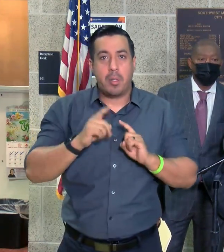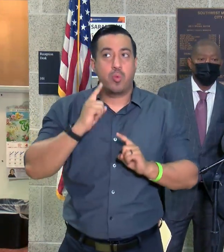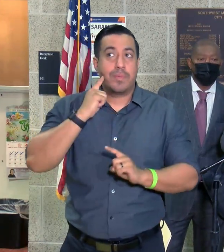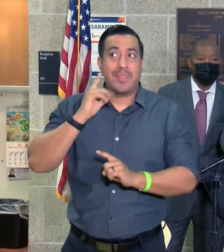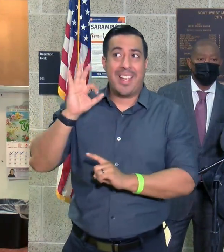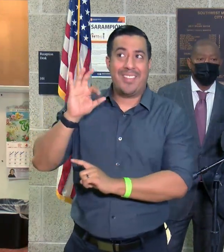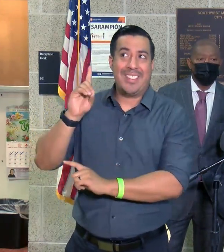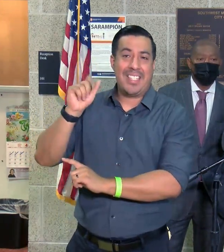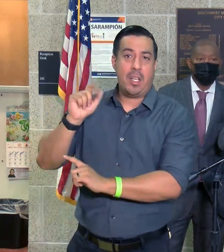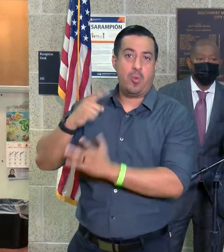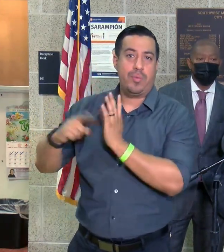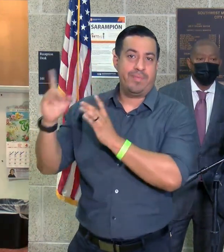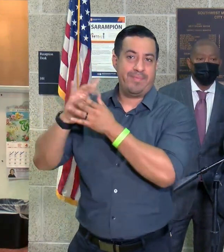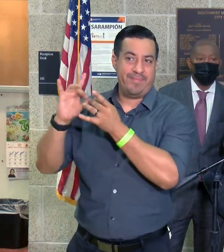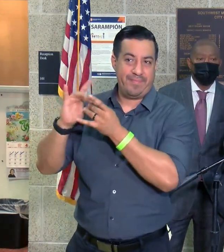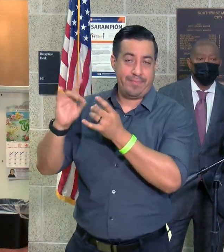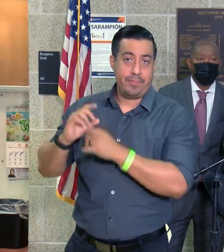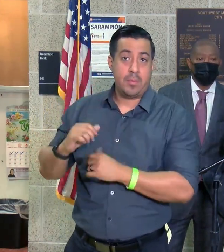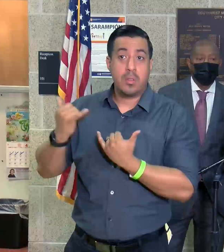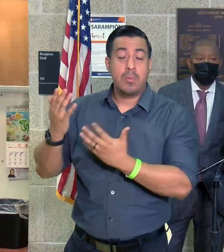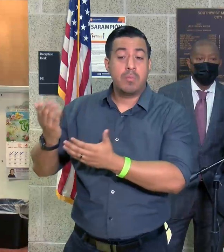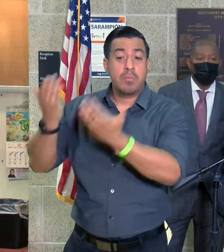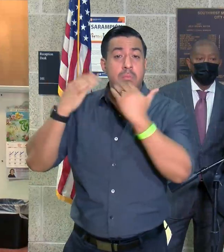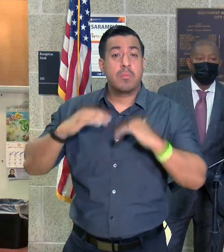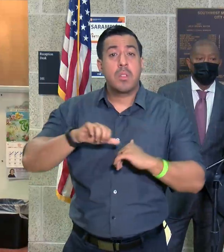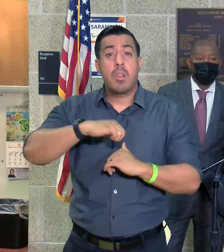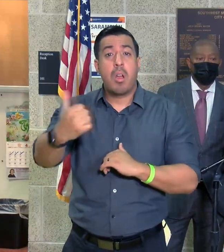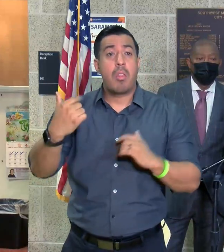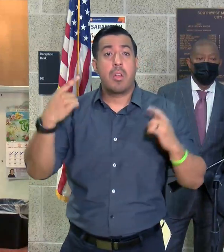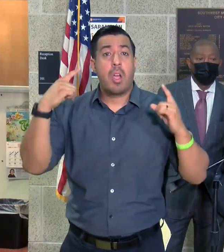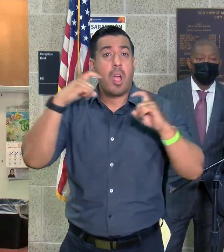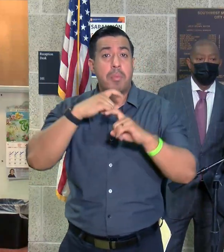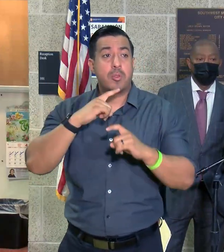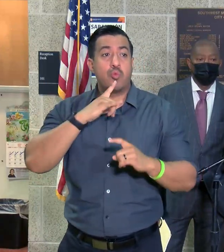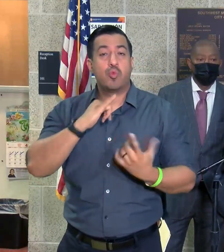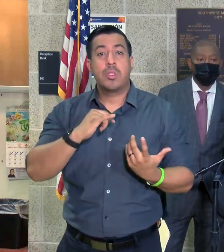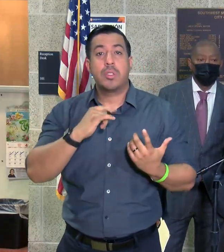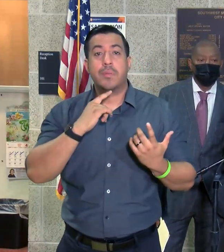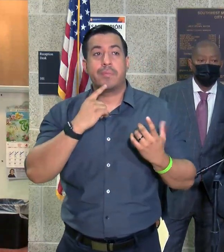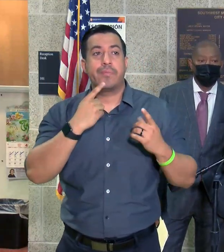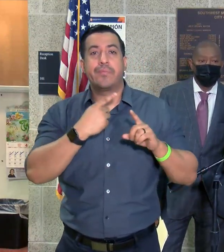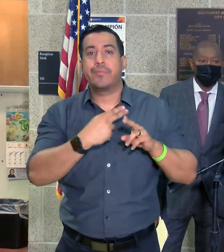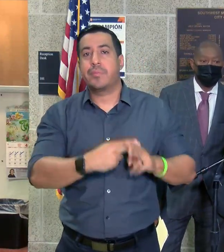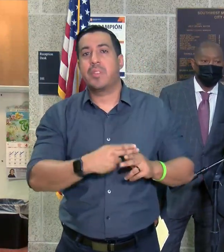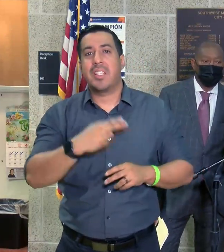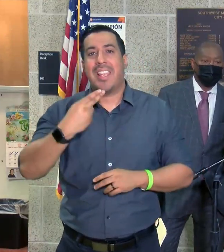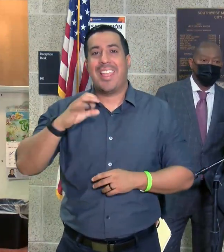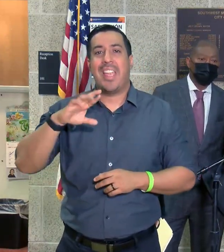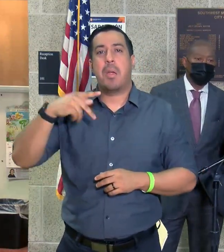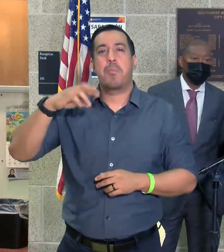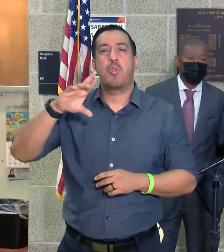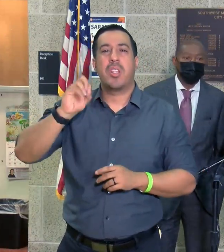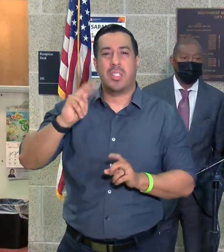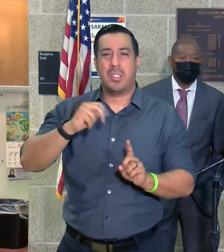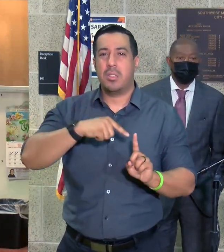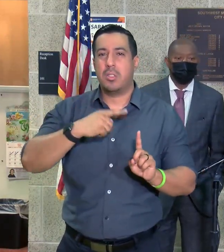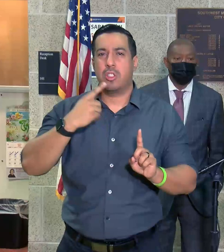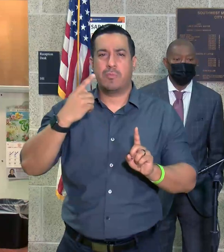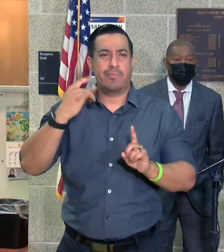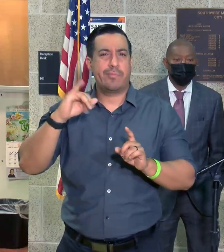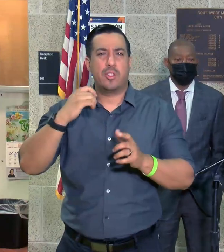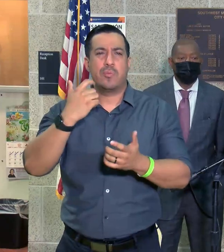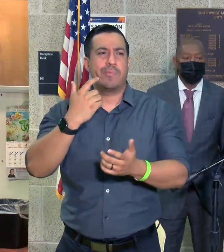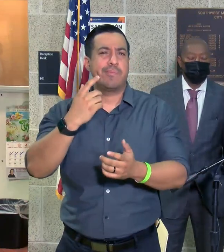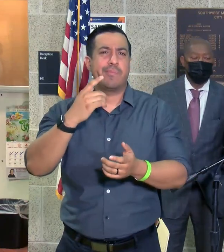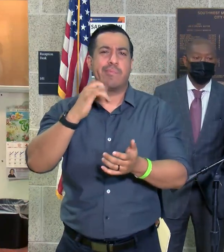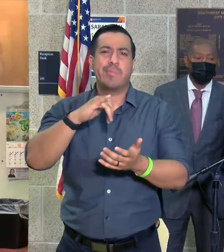Now, further complicating things is that these clots are generally treated with a drug called heparin, which is a drug that has been around for many years